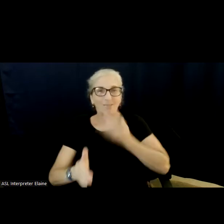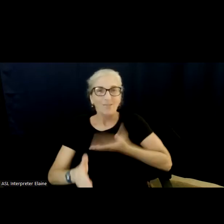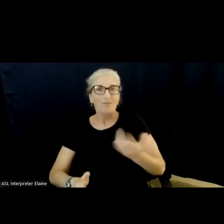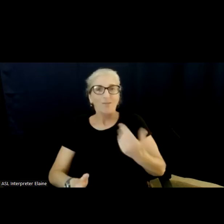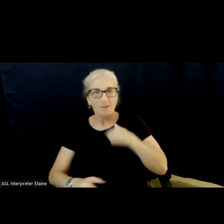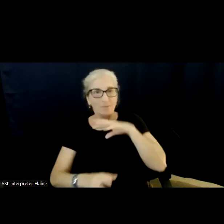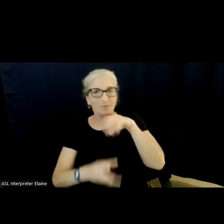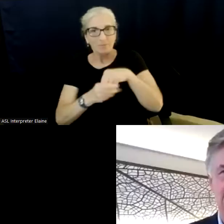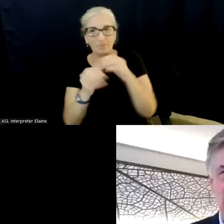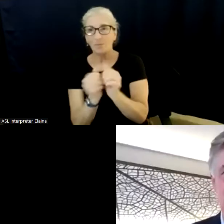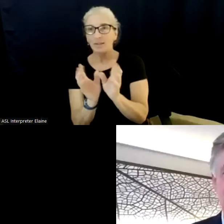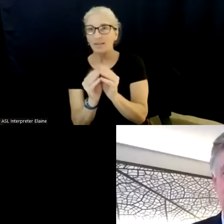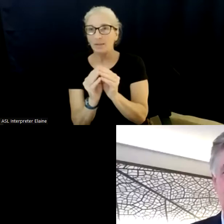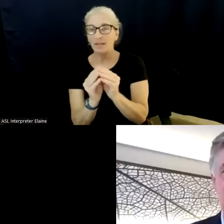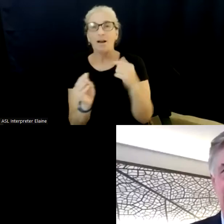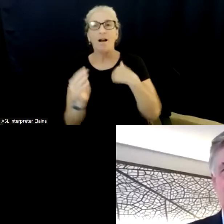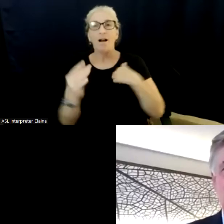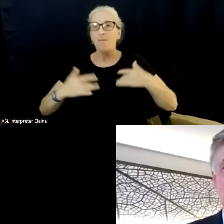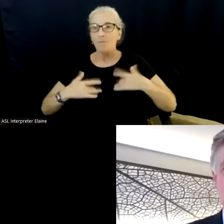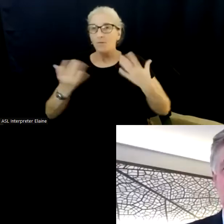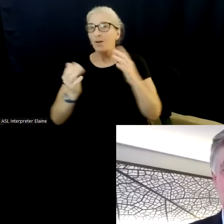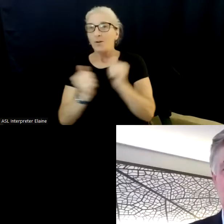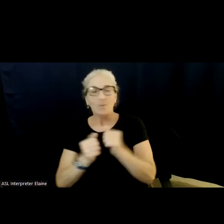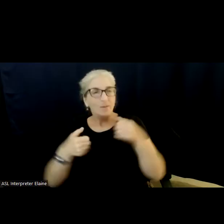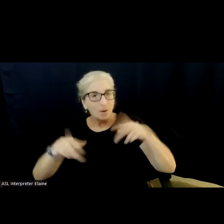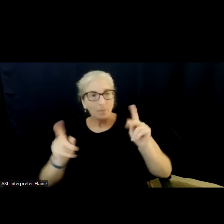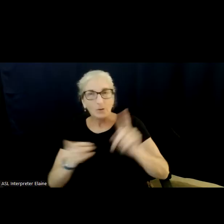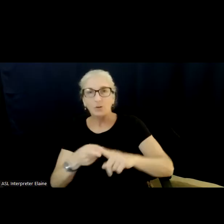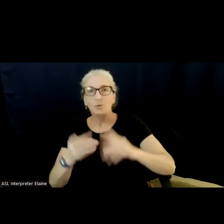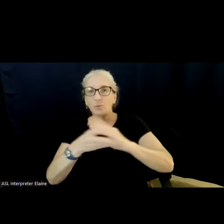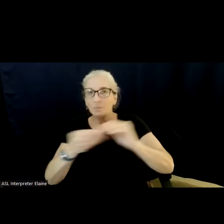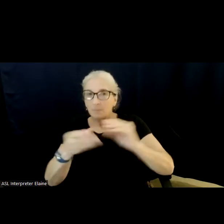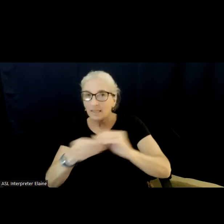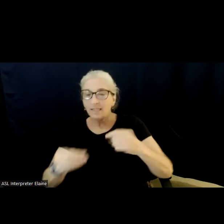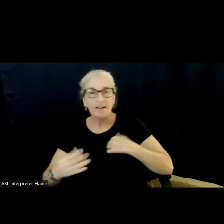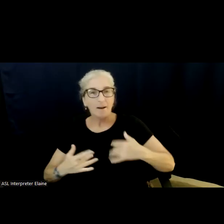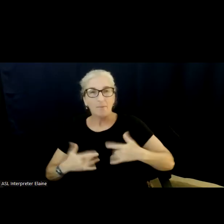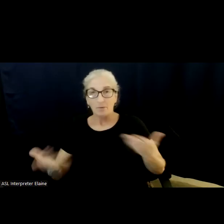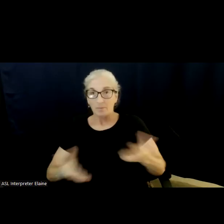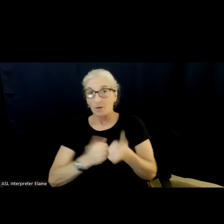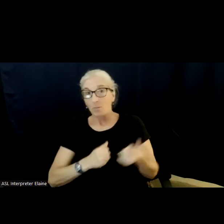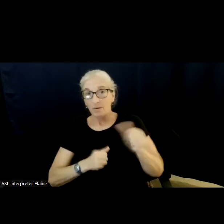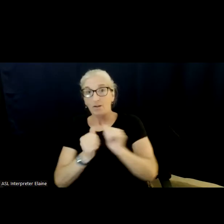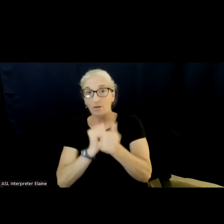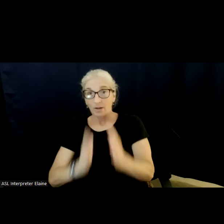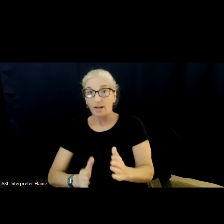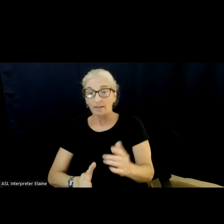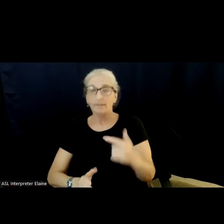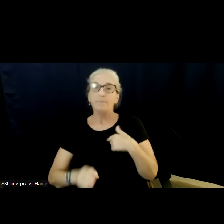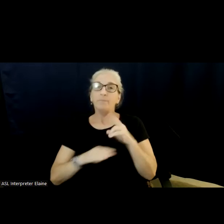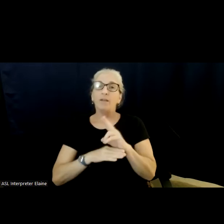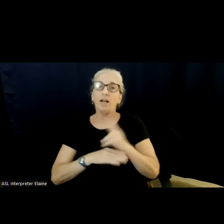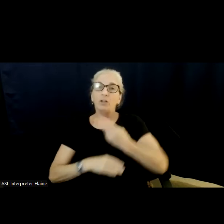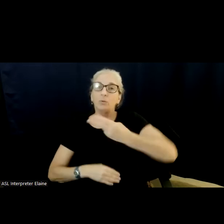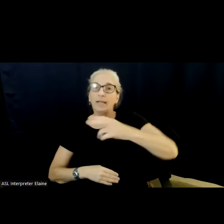really appreciate the opportunity to speak and I'm thrilled to be here with the other candidates. I use he, him pronouns.